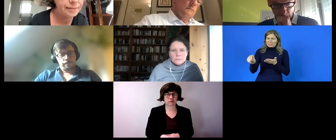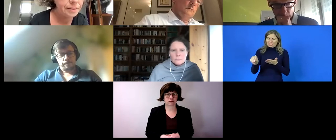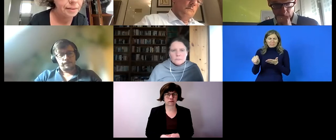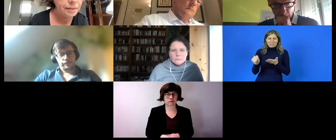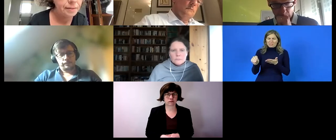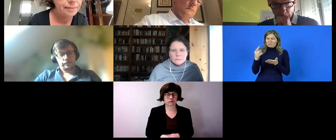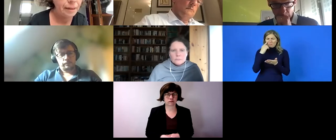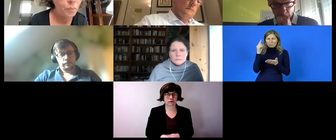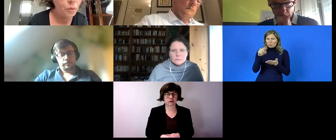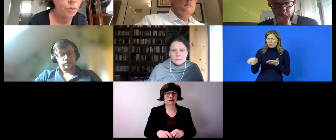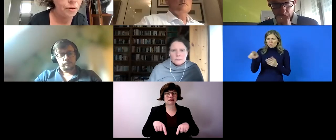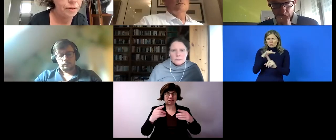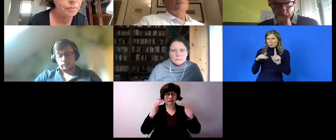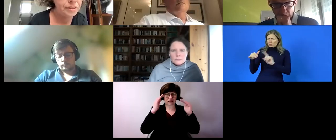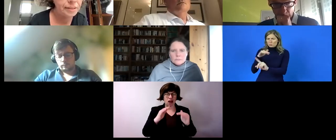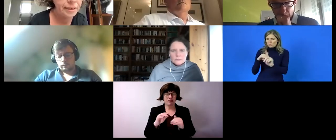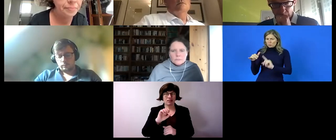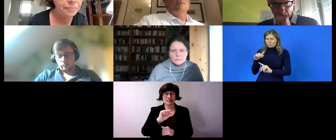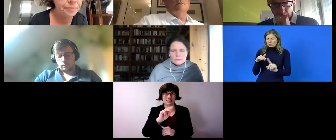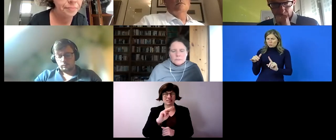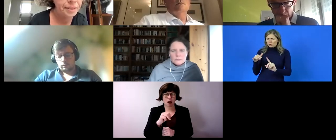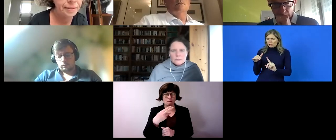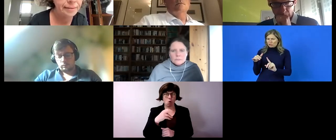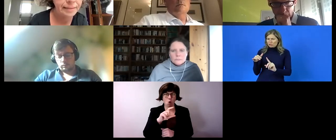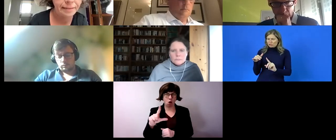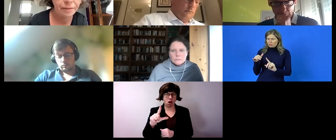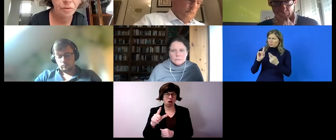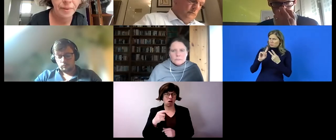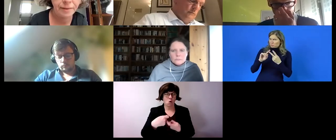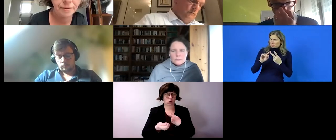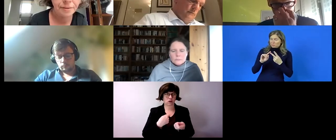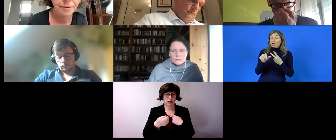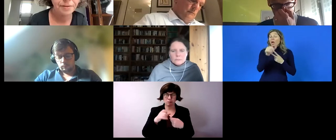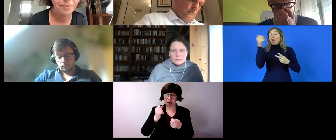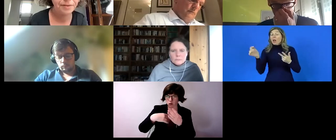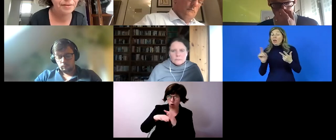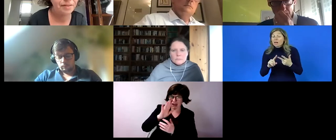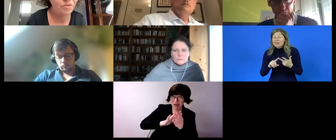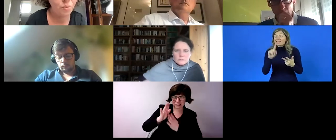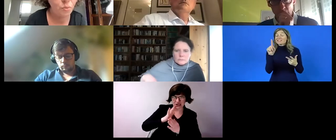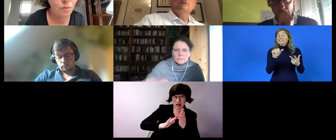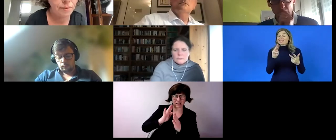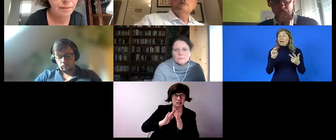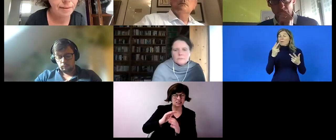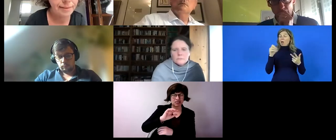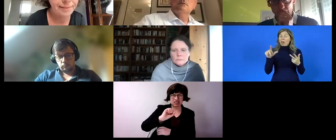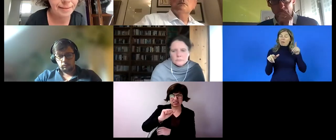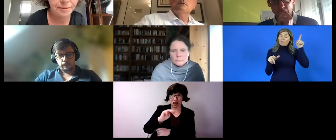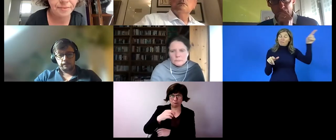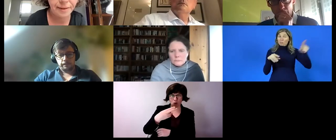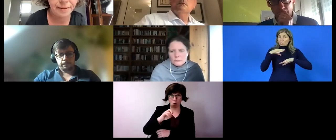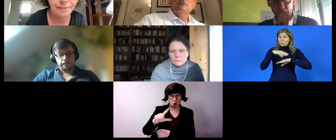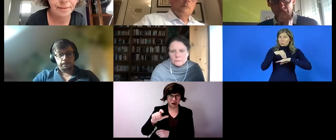then yet another question sam hall from sweden was